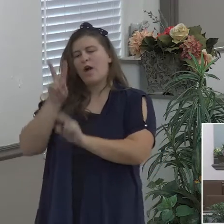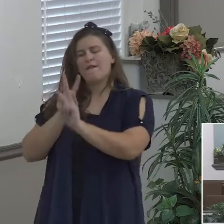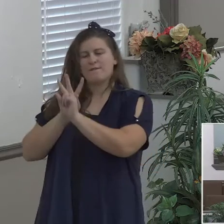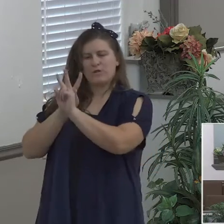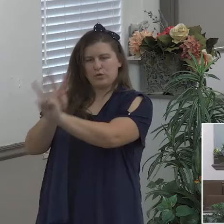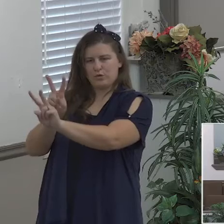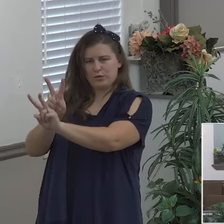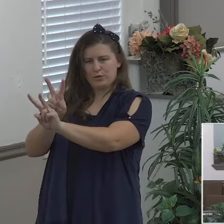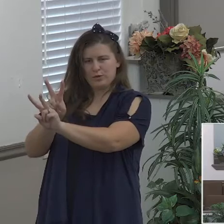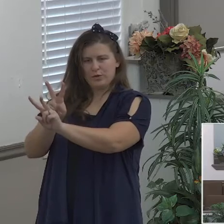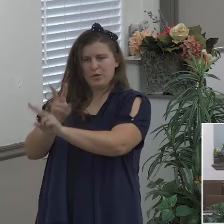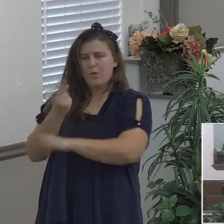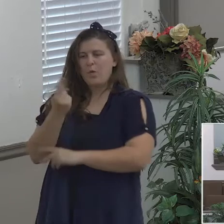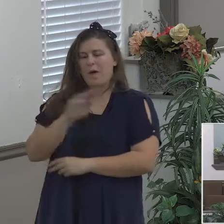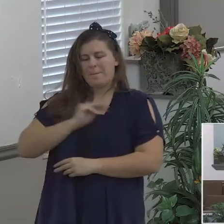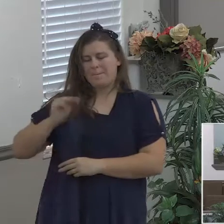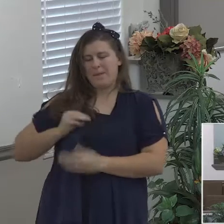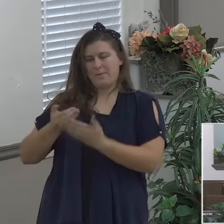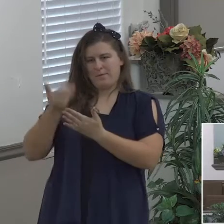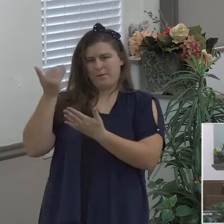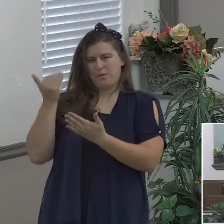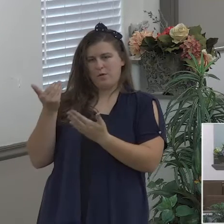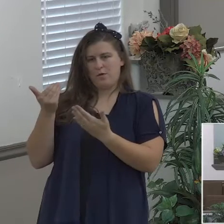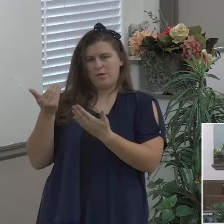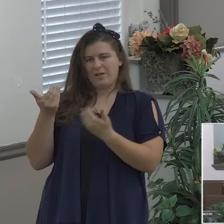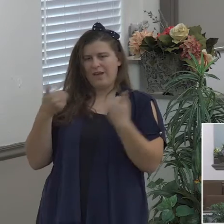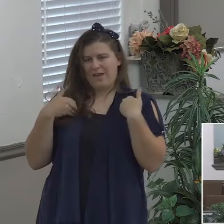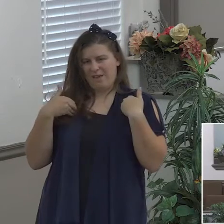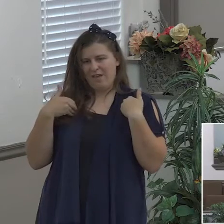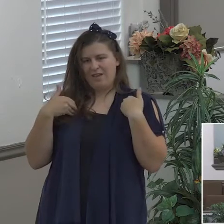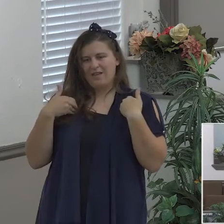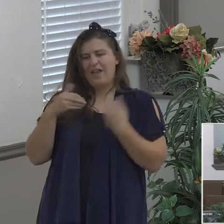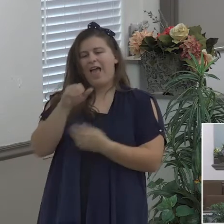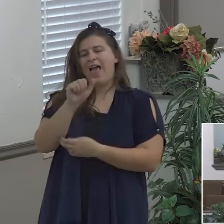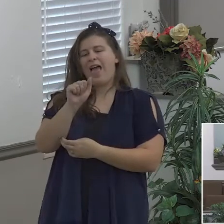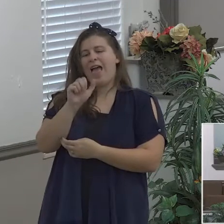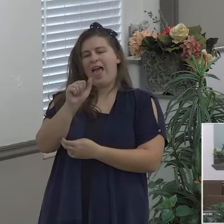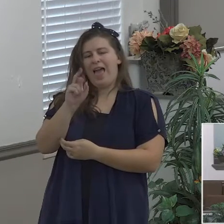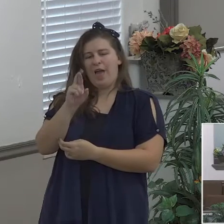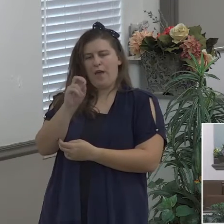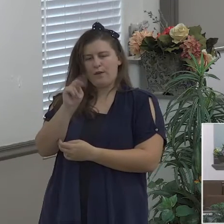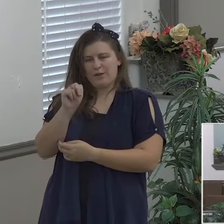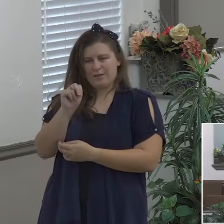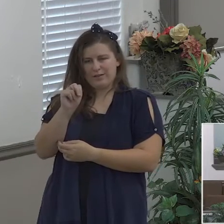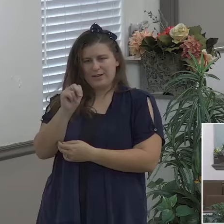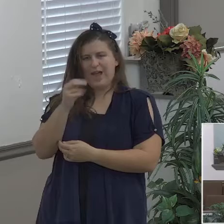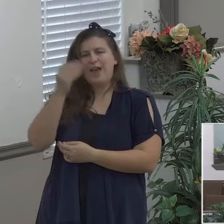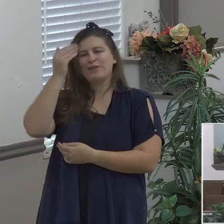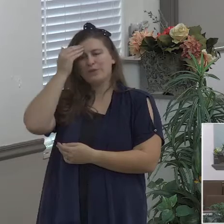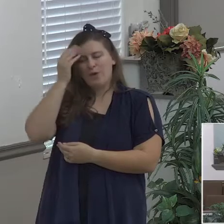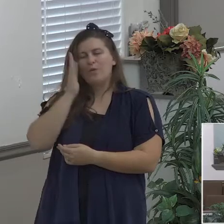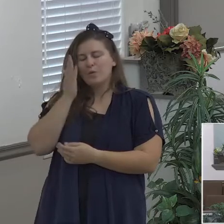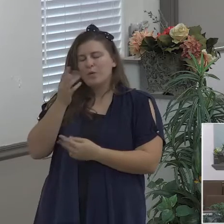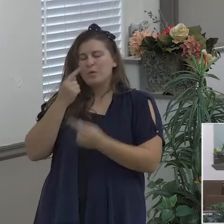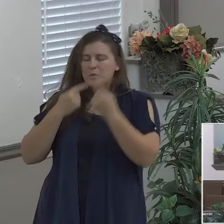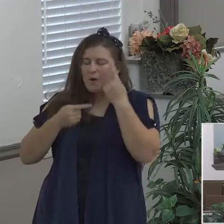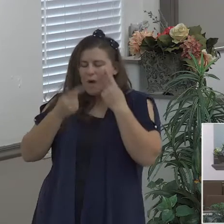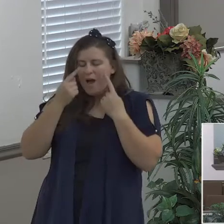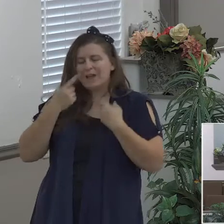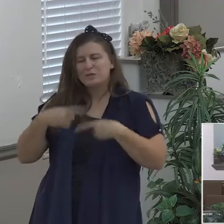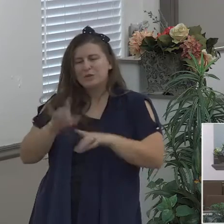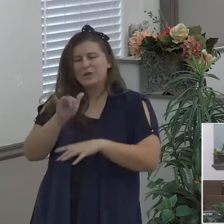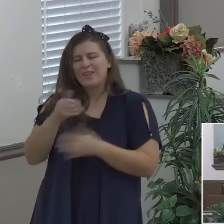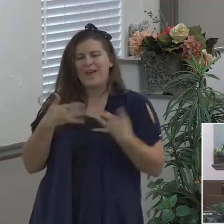and I know there's going to be tears there's going to be you know people are grieving and all of that